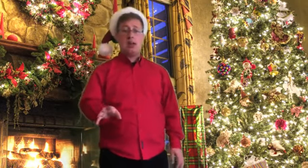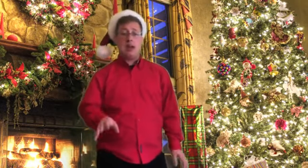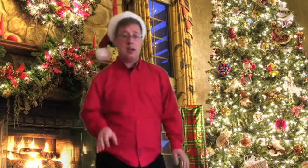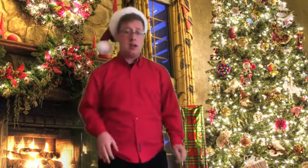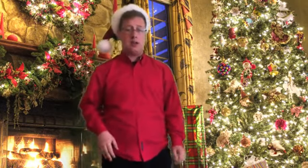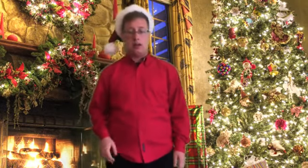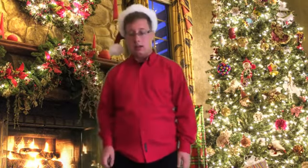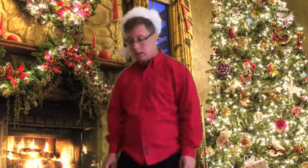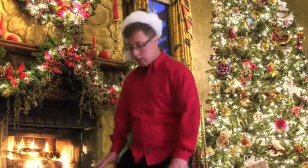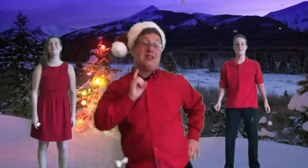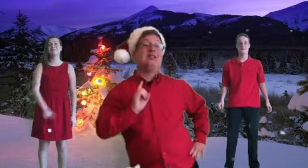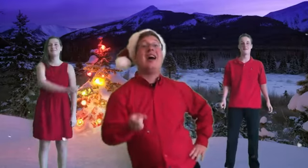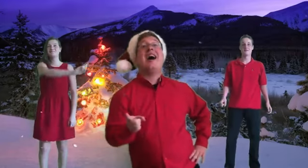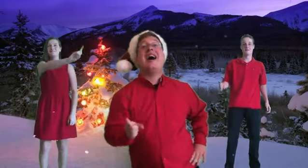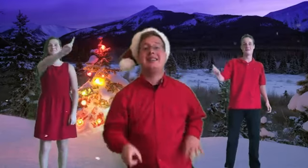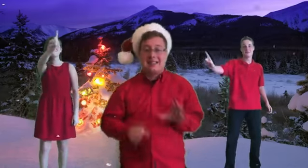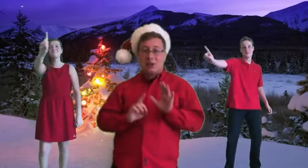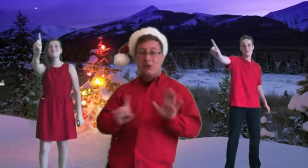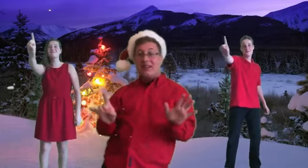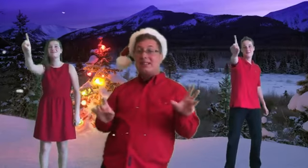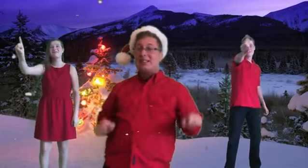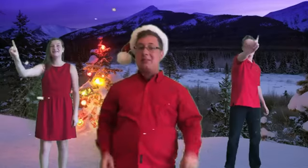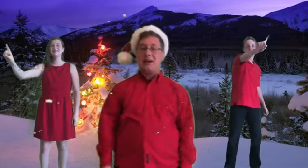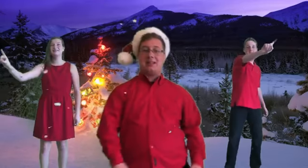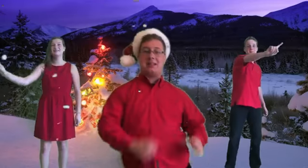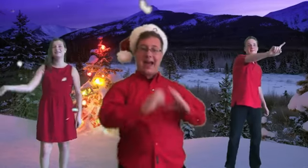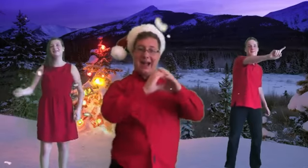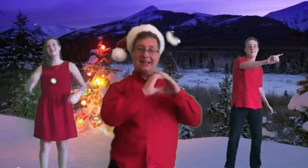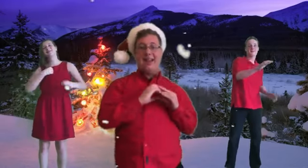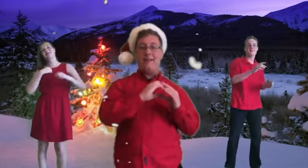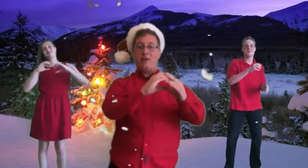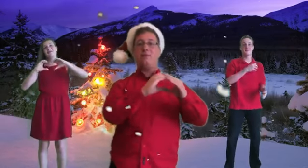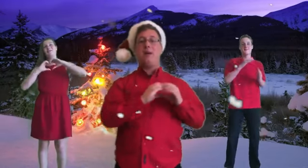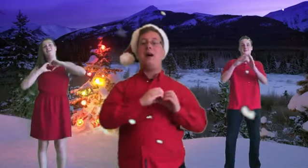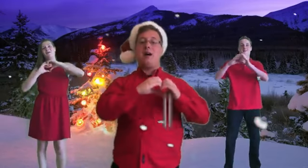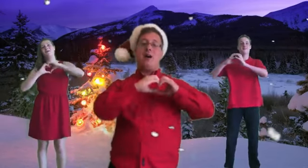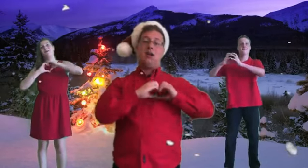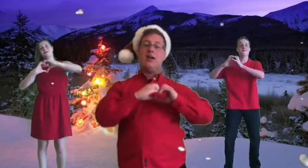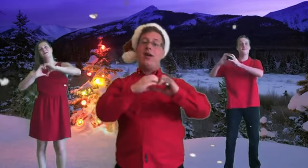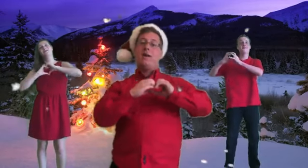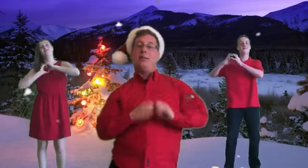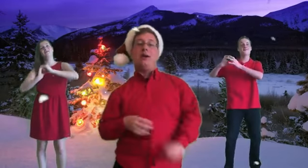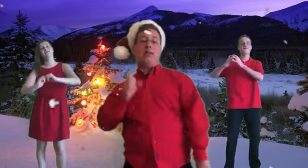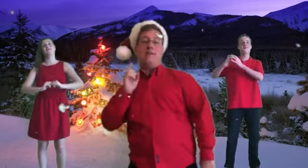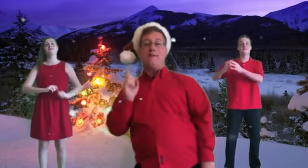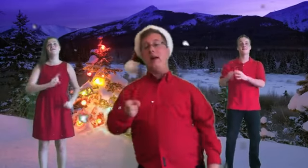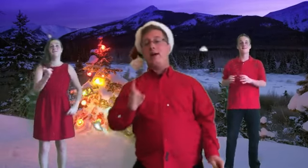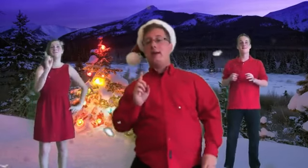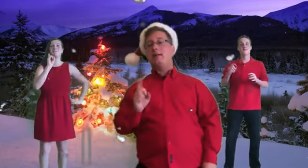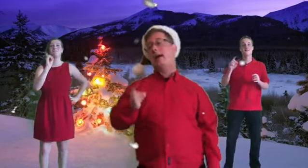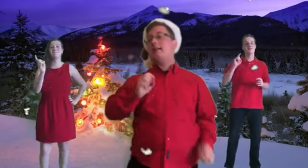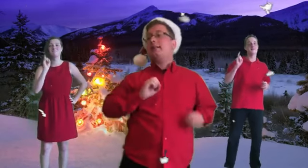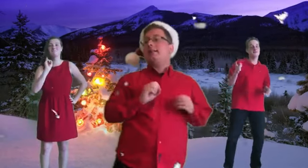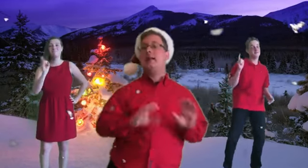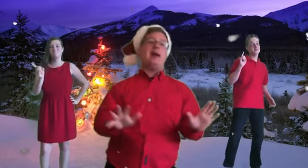me again Last Christmas I gave you my heart But the very next day